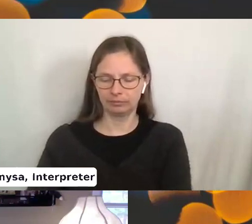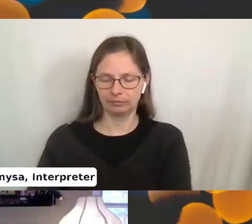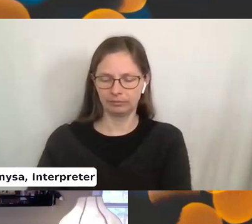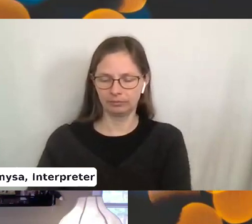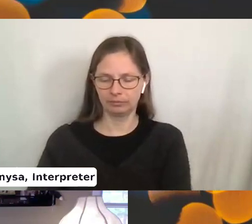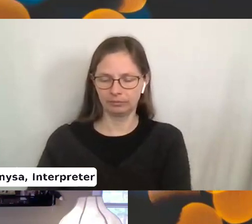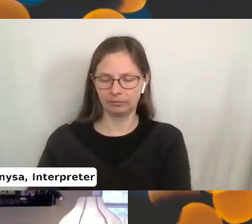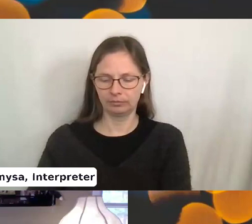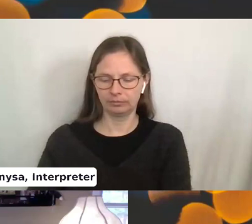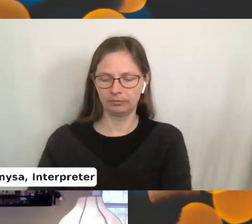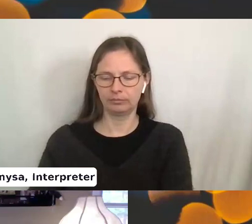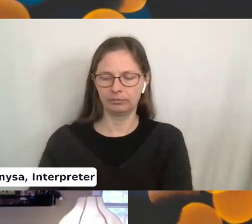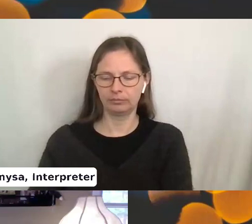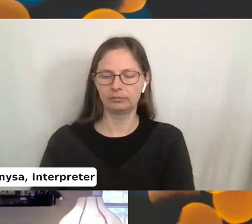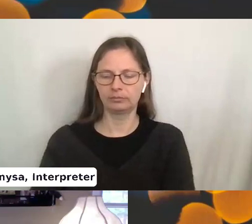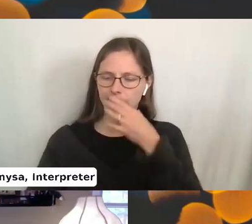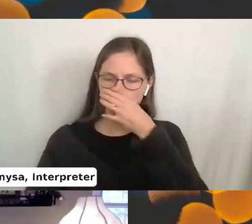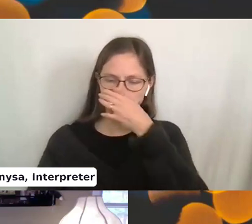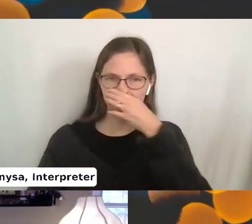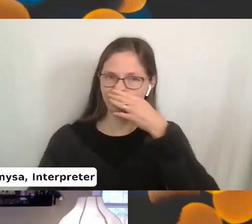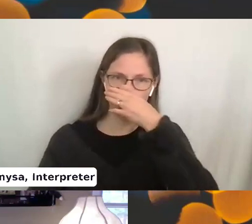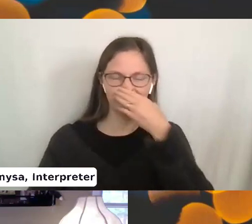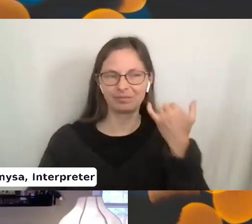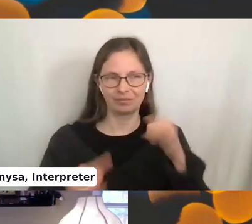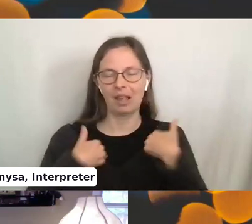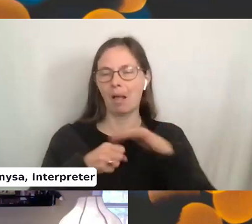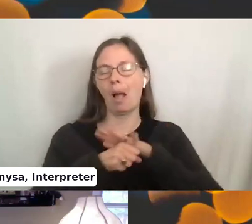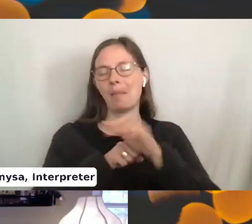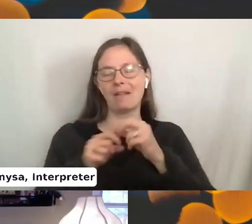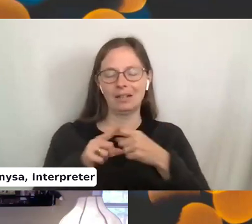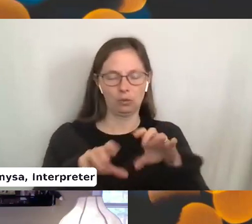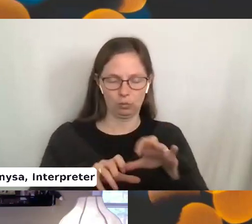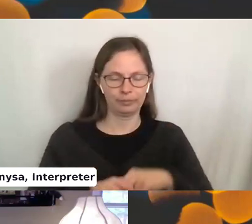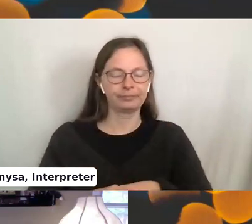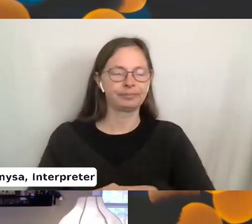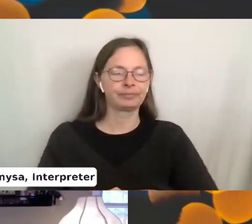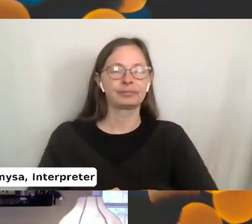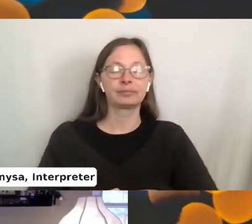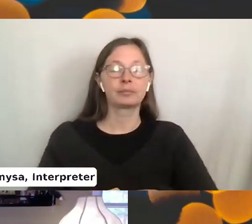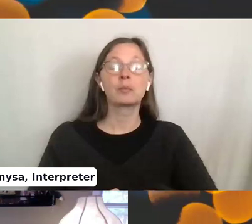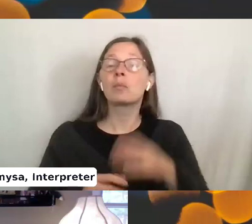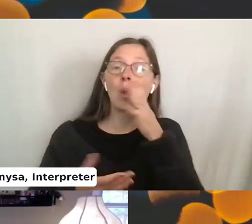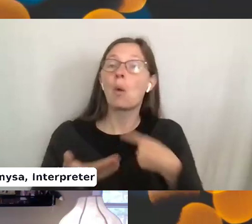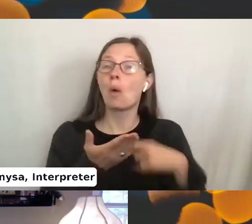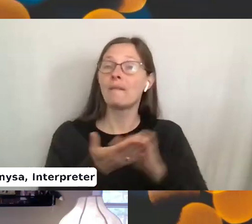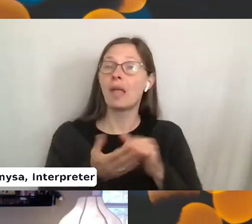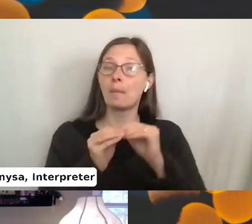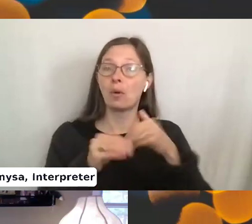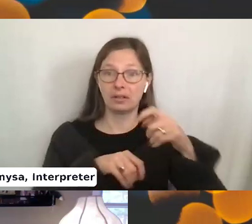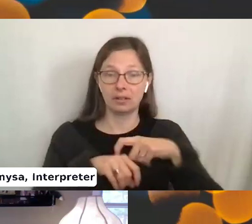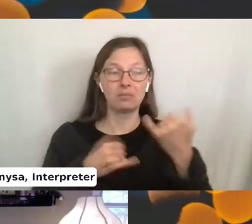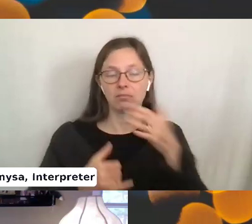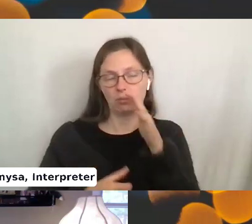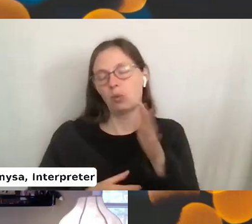I still have 10 inches of knitting to go before I can do that. But we'll go over that more next time. We're going to cast off